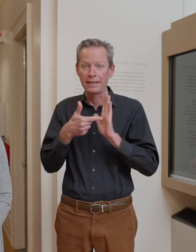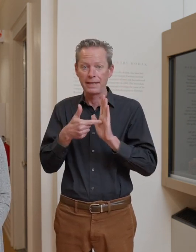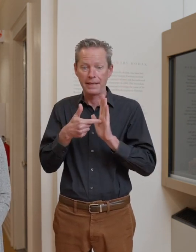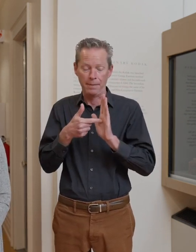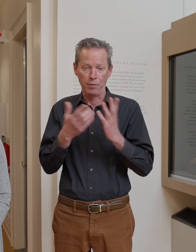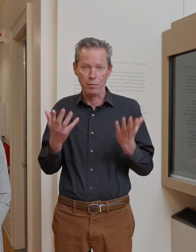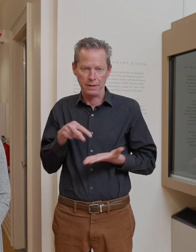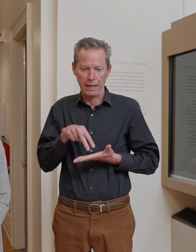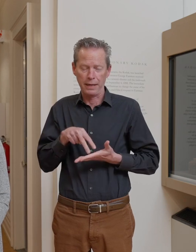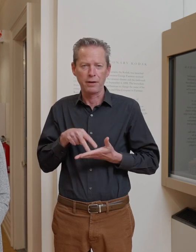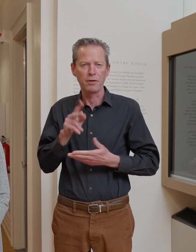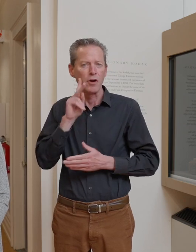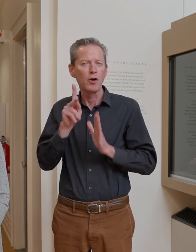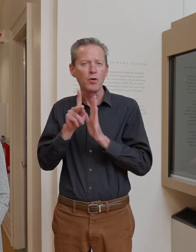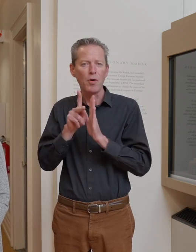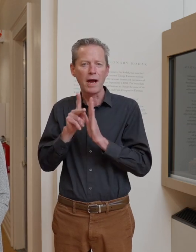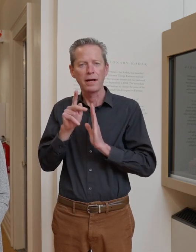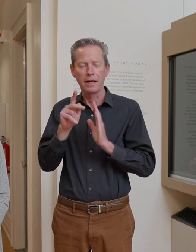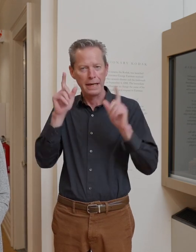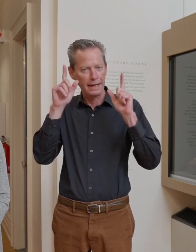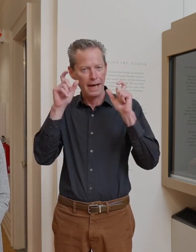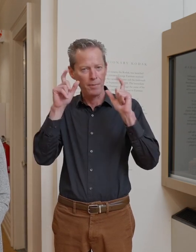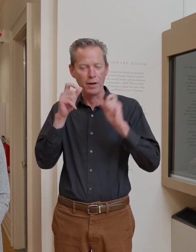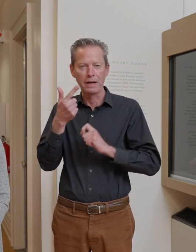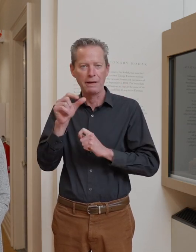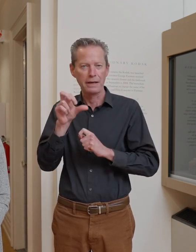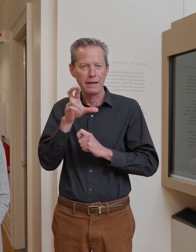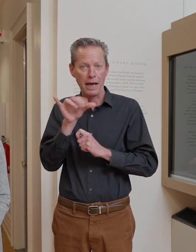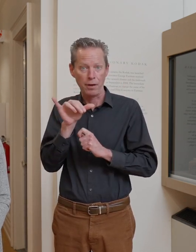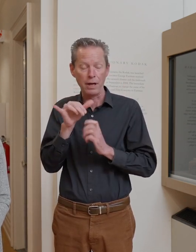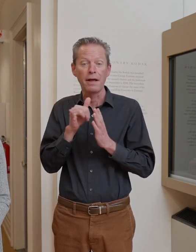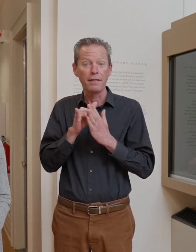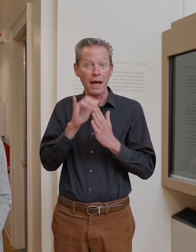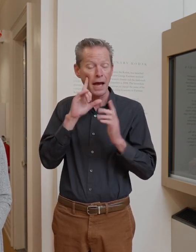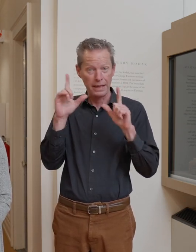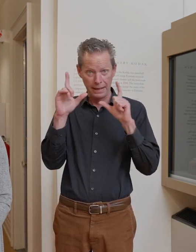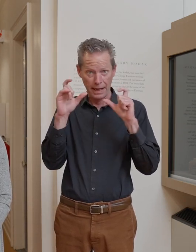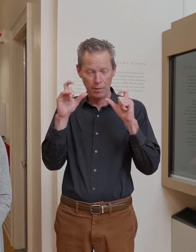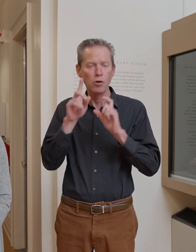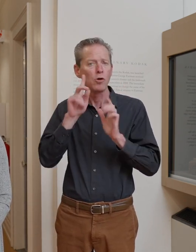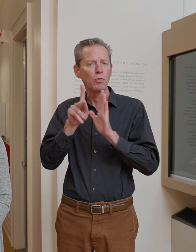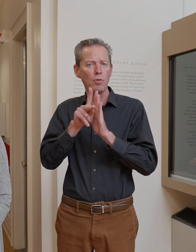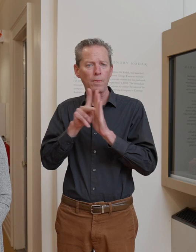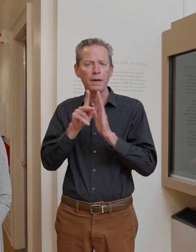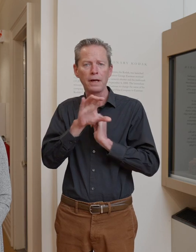here in the Kodak camera gallery. This was a camera that the Kodak company came out with in 1888.